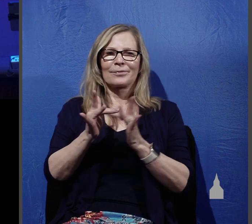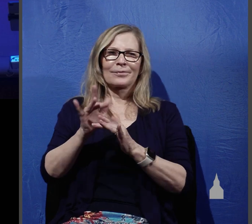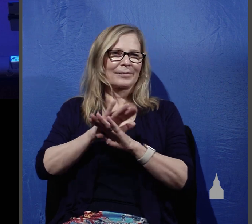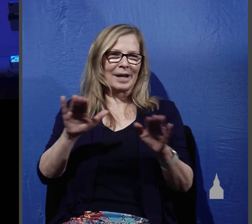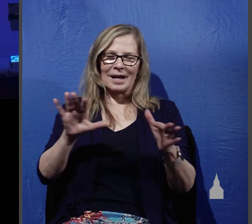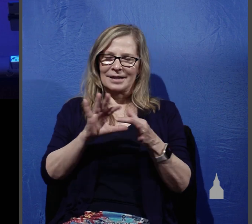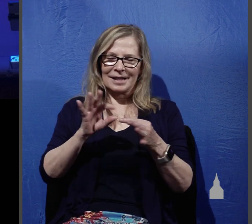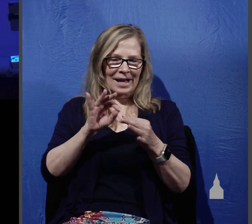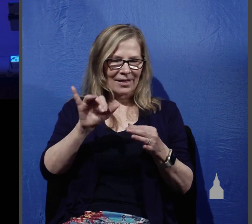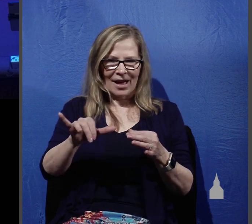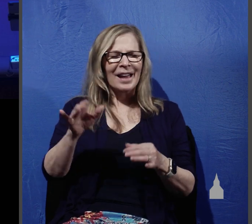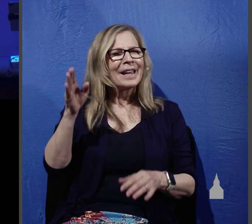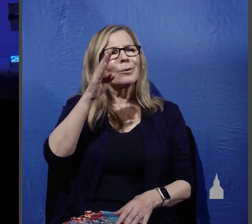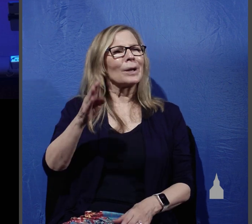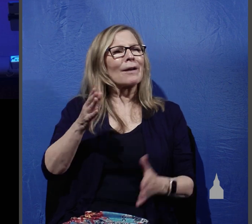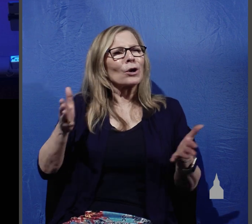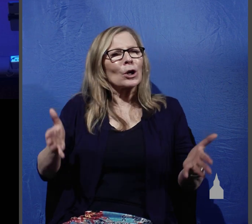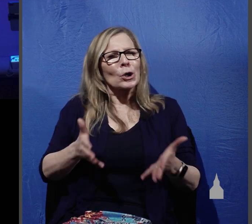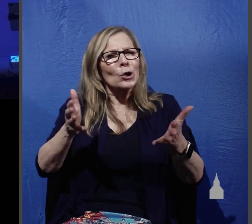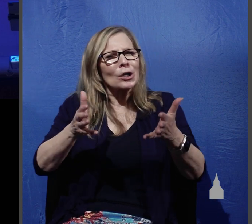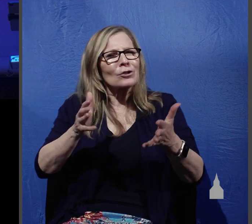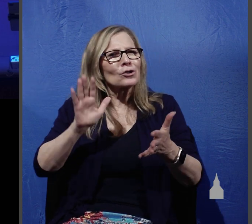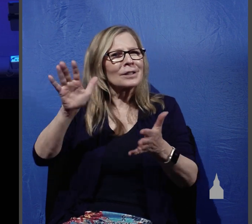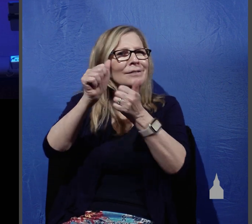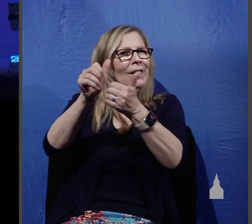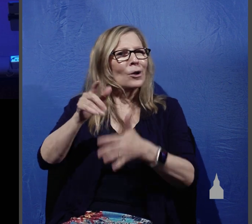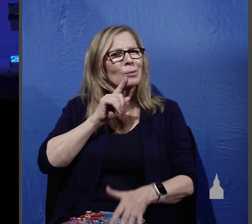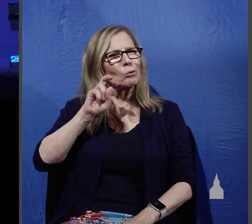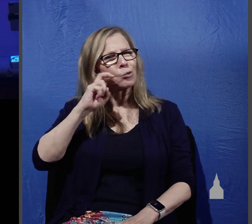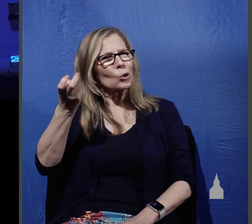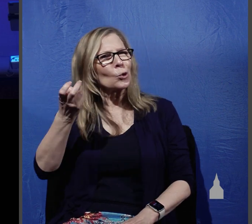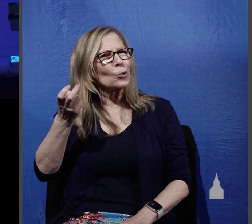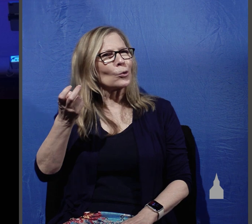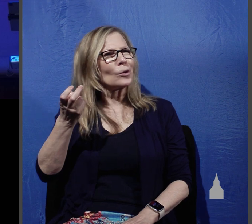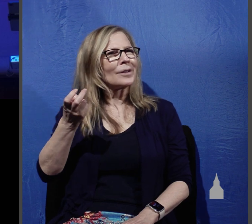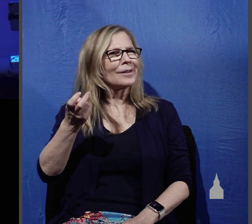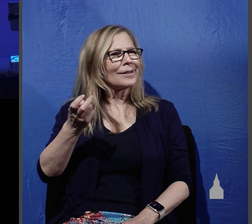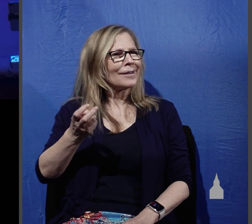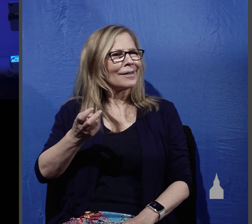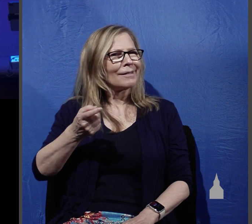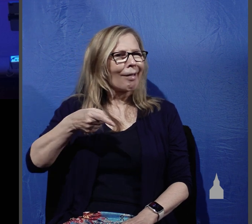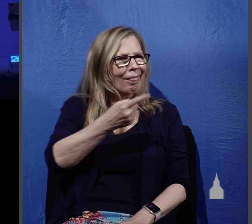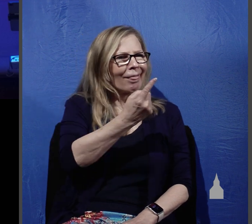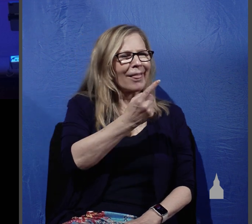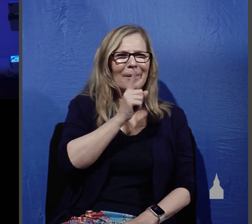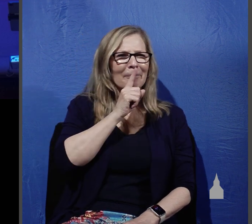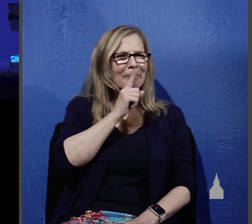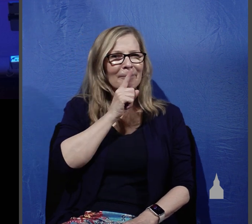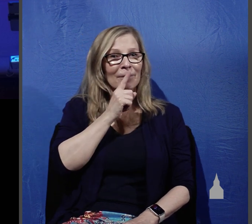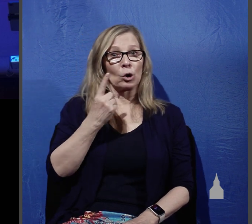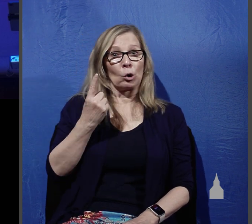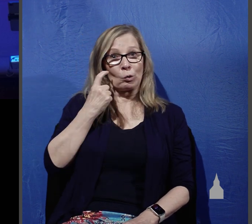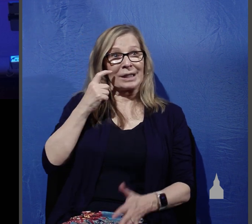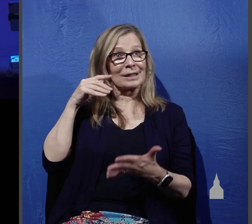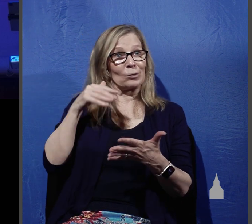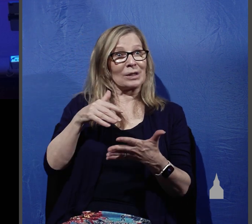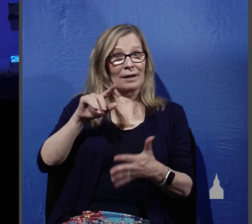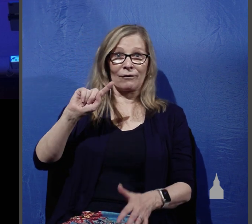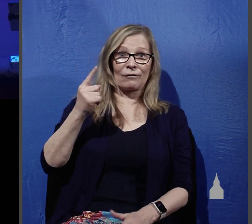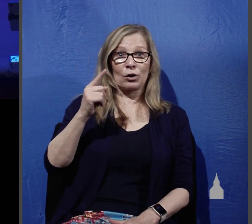at all he would never encourage any of his followers to be rude or ill mannered just recently we studied in first corinthians 13 love